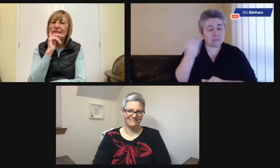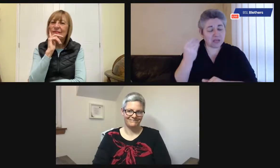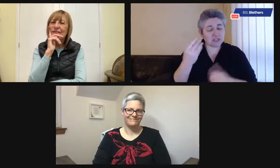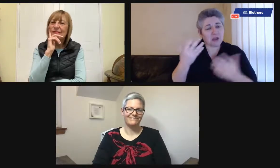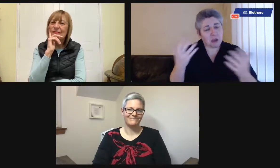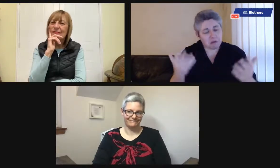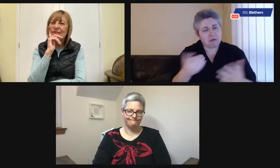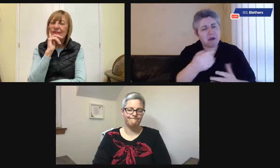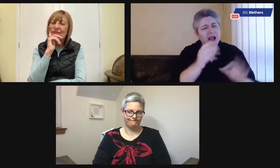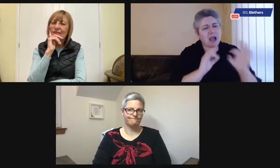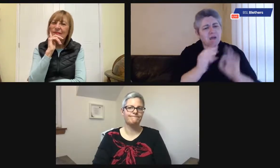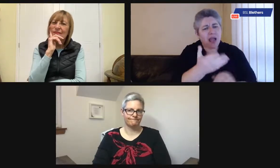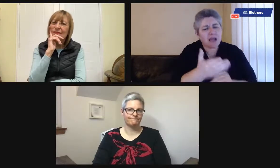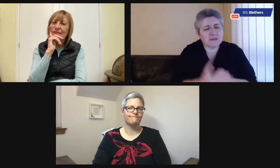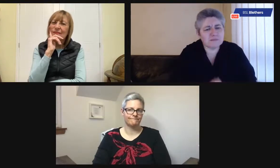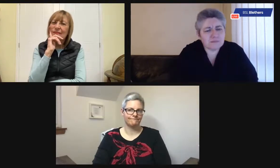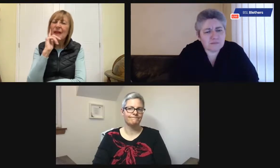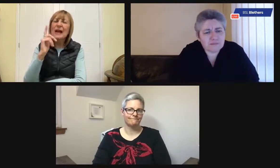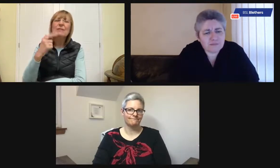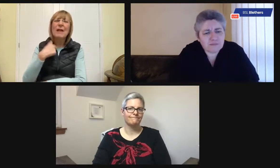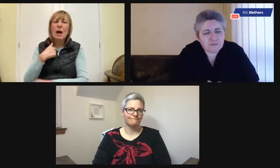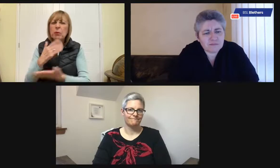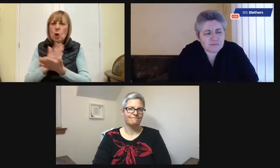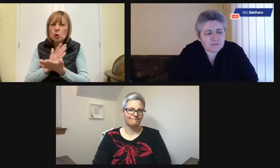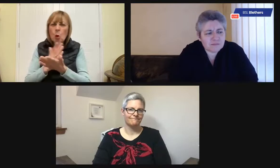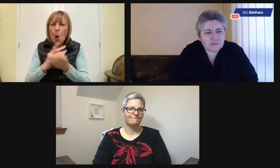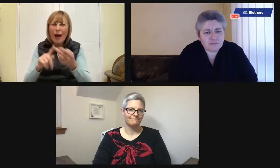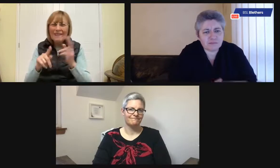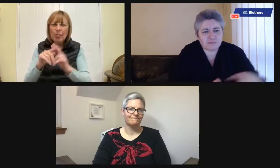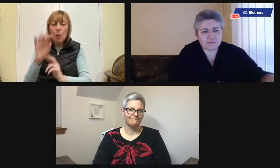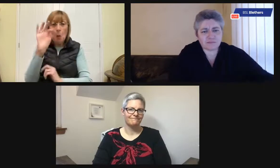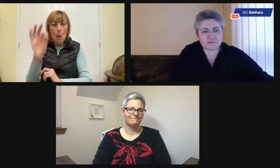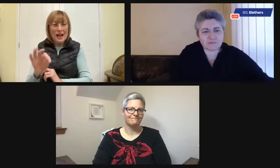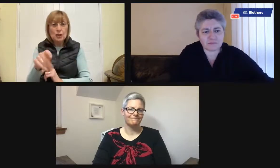good frame around the screen and that can be really helpful.